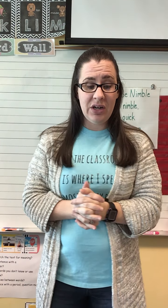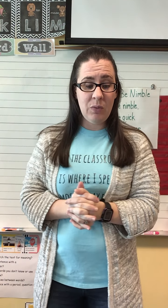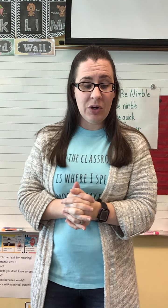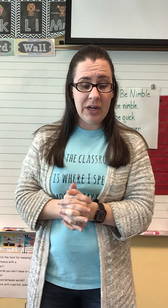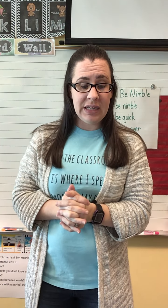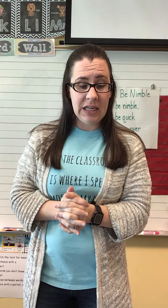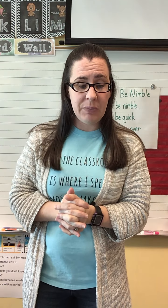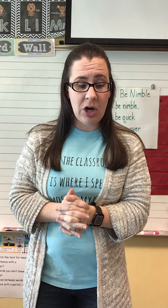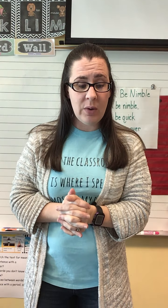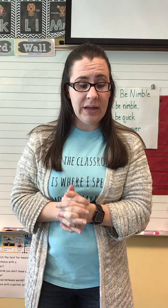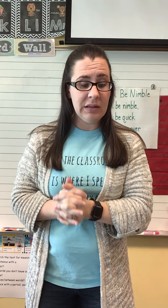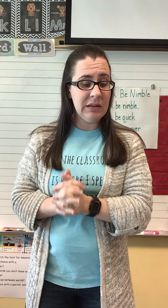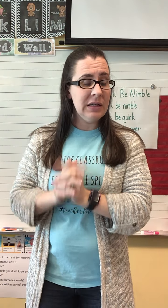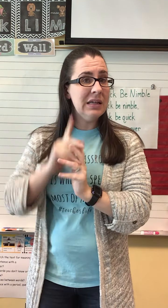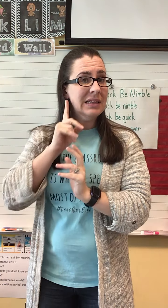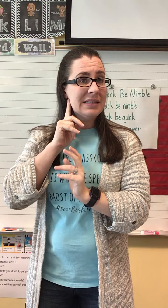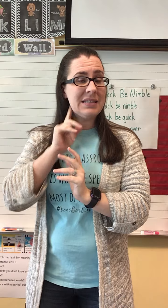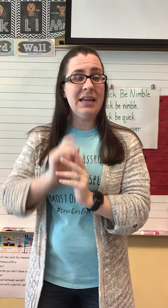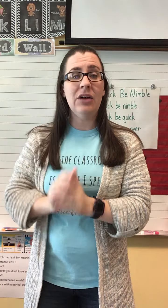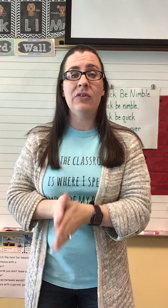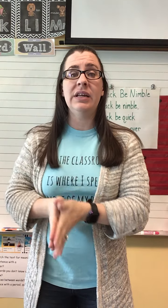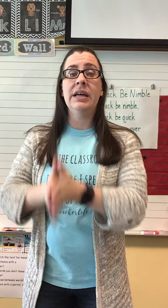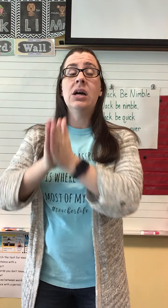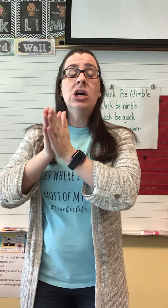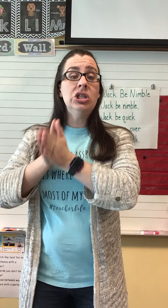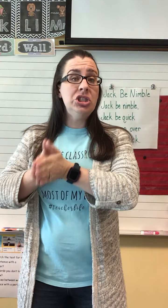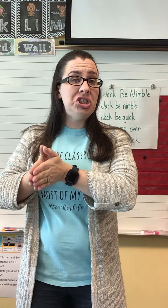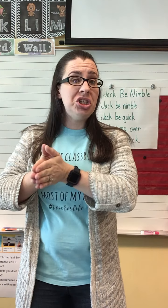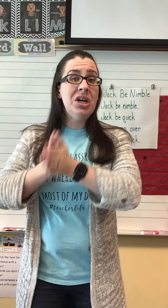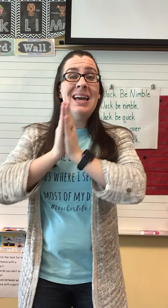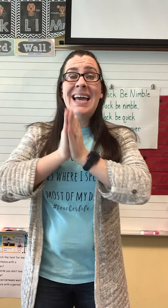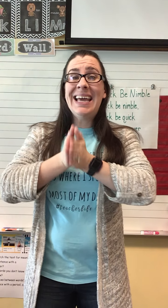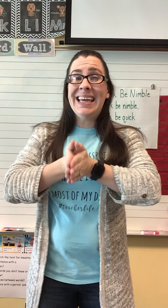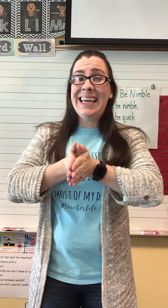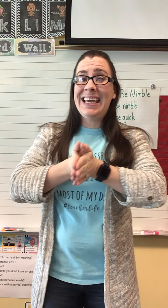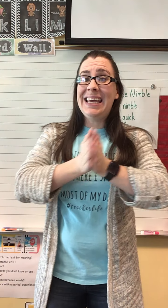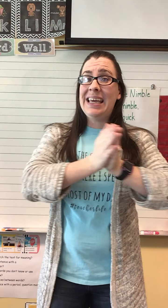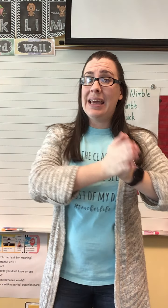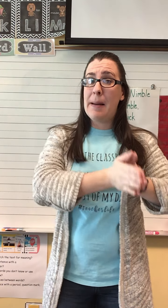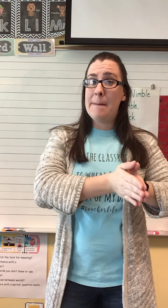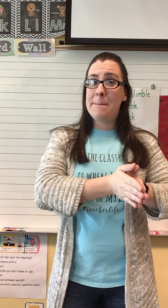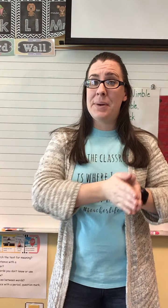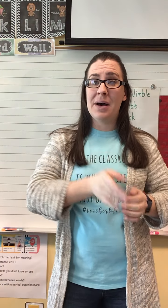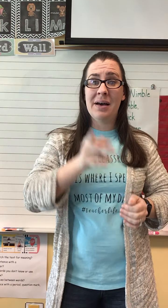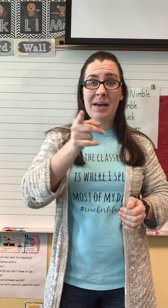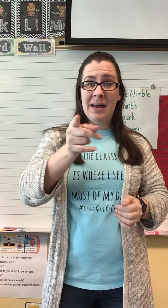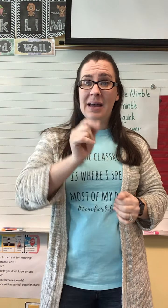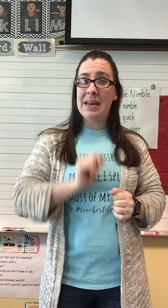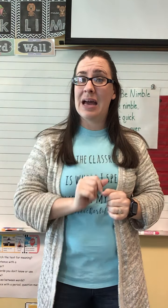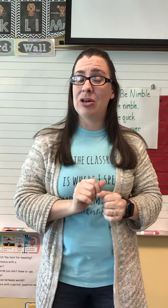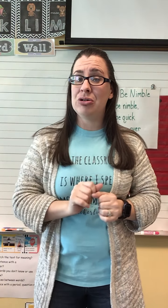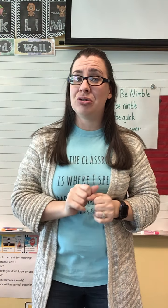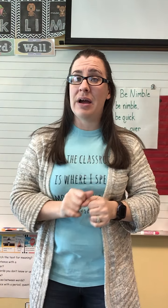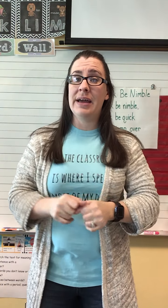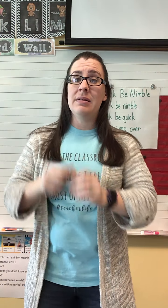good. We're going to keep going. Listen carefully. Ch. Ch. E. P. Now you try it.